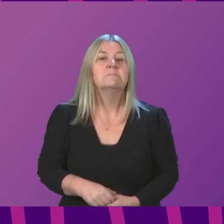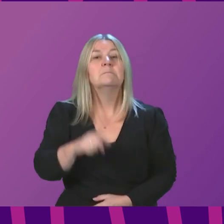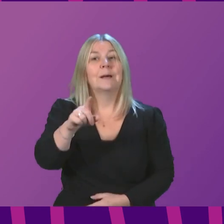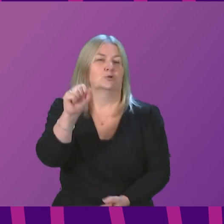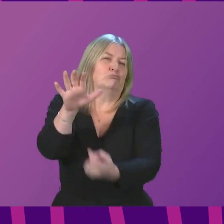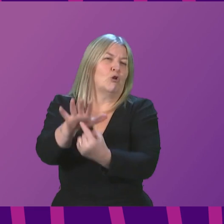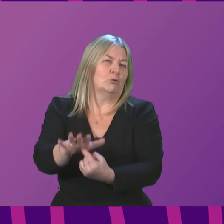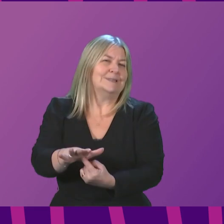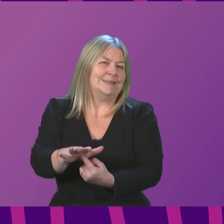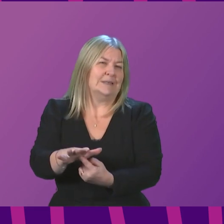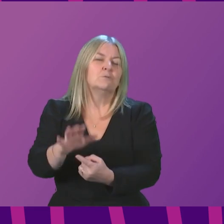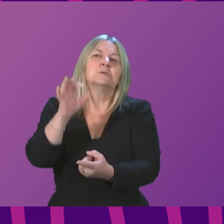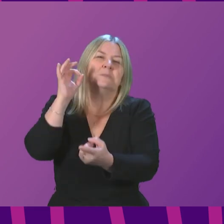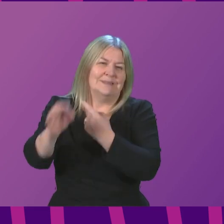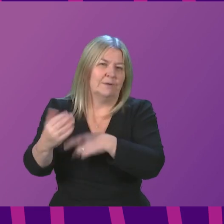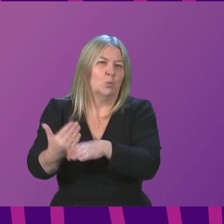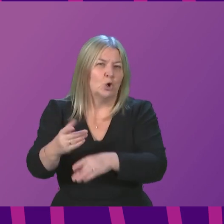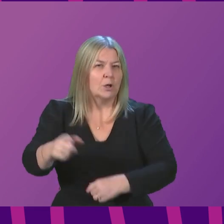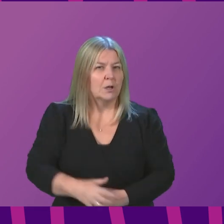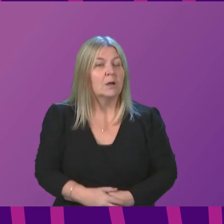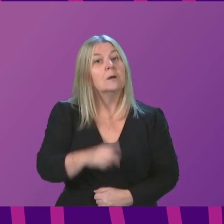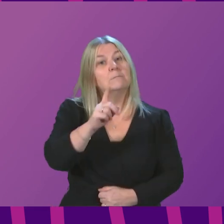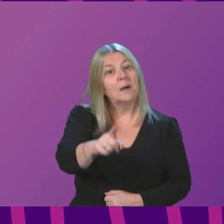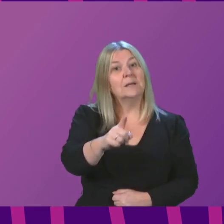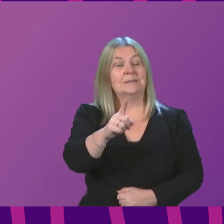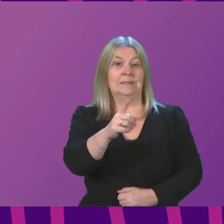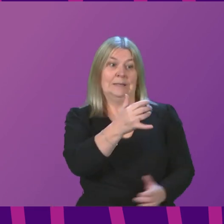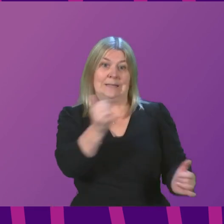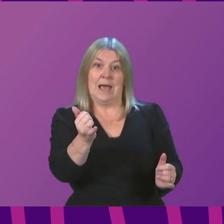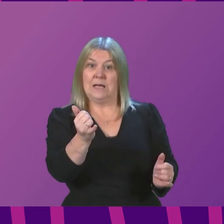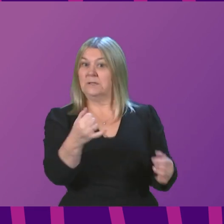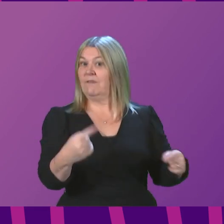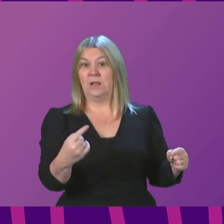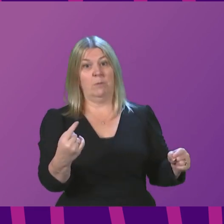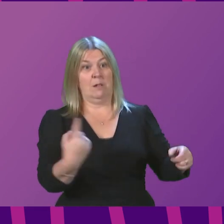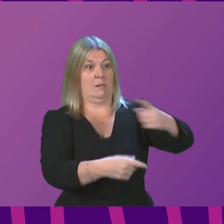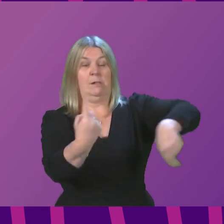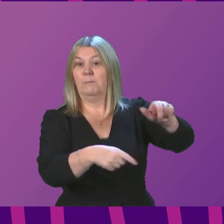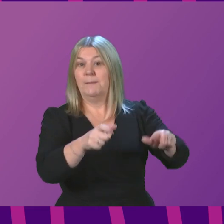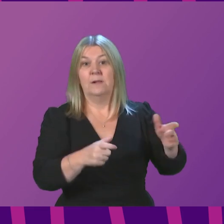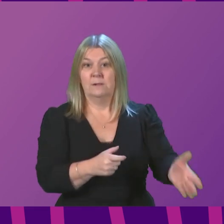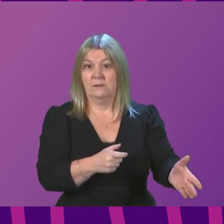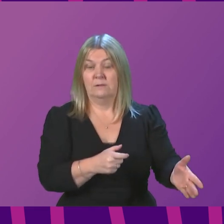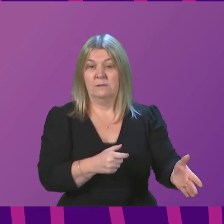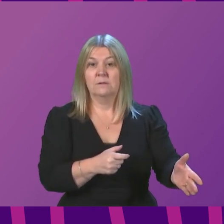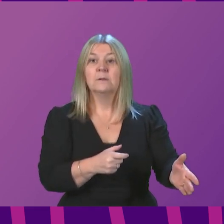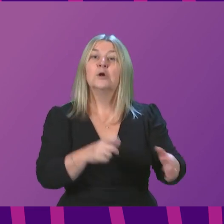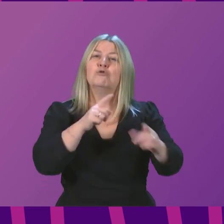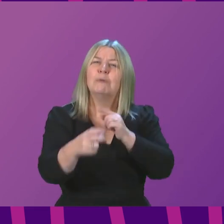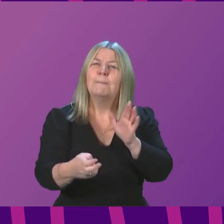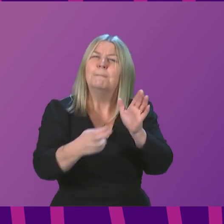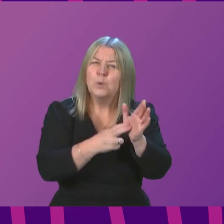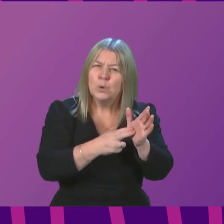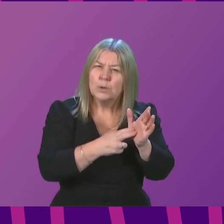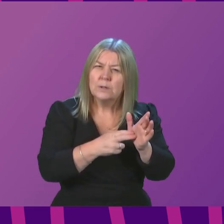for essential workers, let me stress that testing remains available for anyone who needs it. If you try to book a test